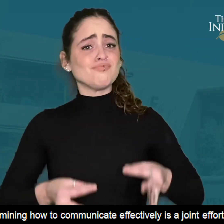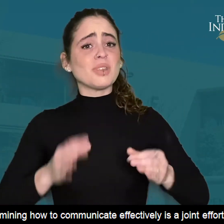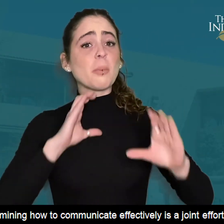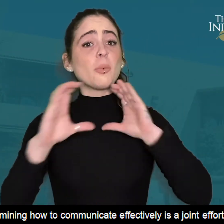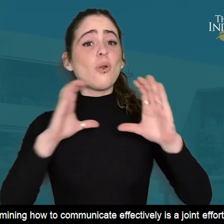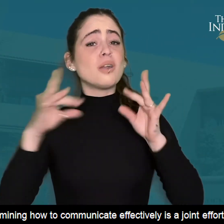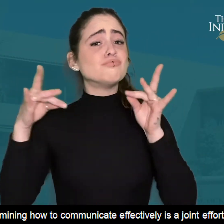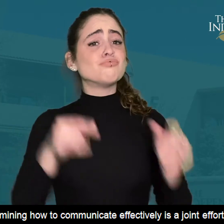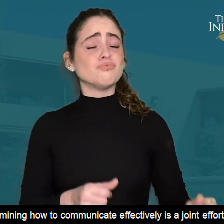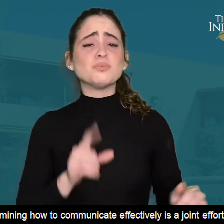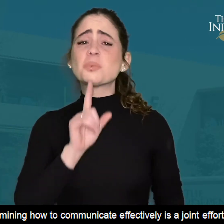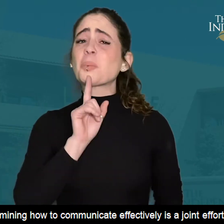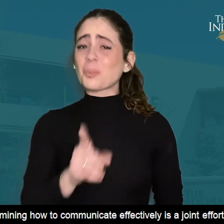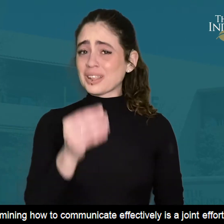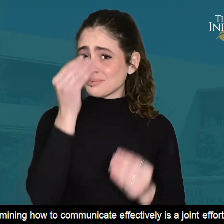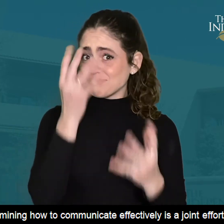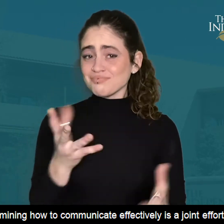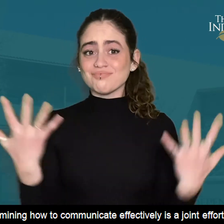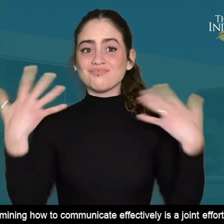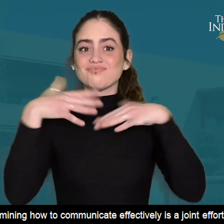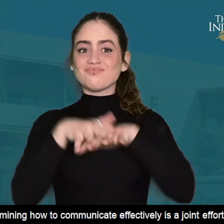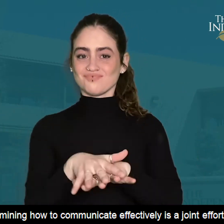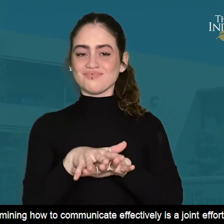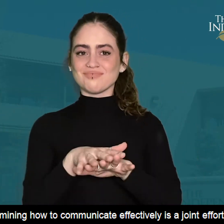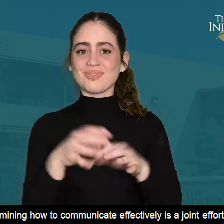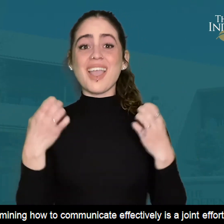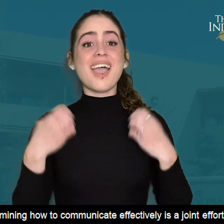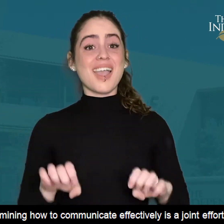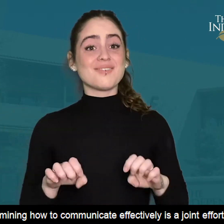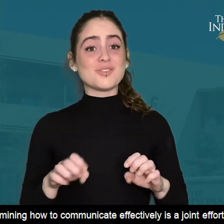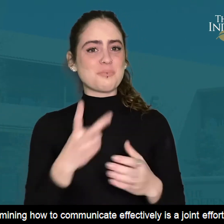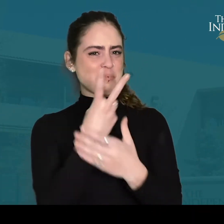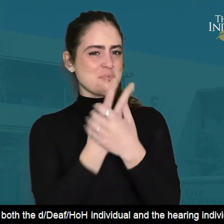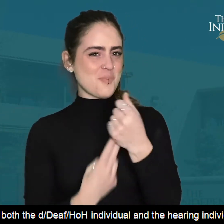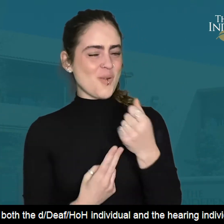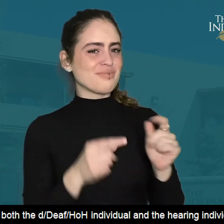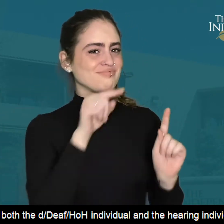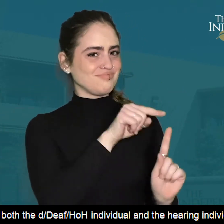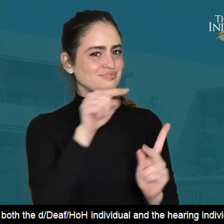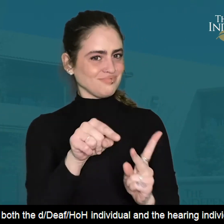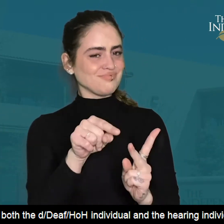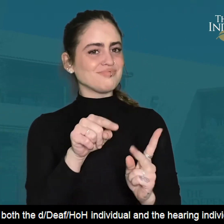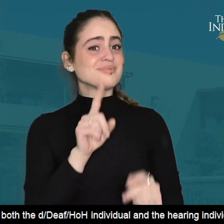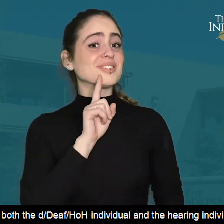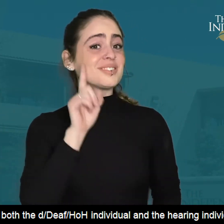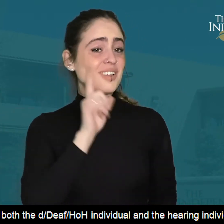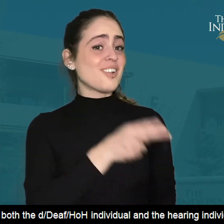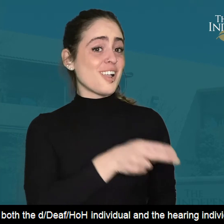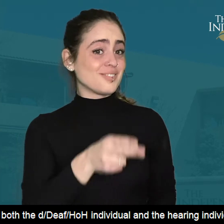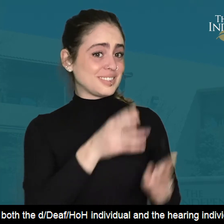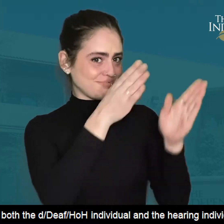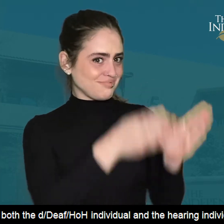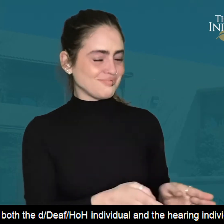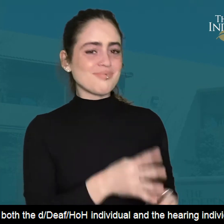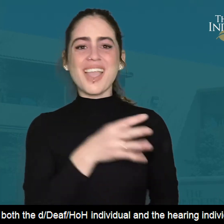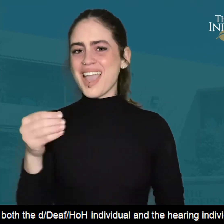Determining how to communicate effectively is a joint effort shared by both the Deaf or Hard of Hearing individual